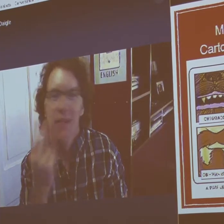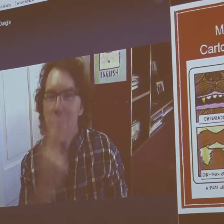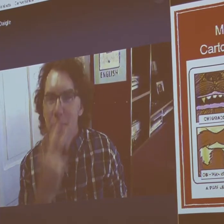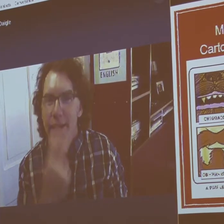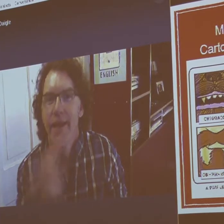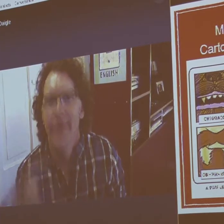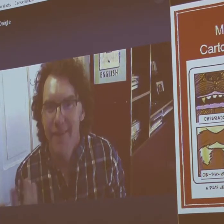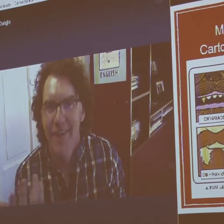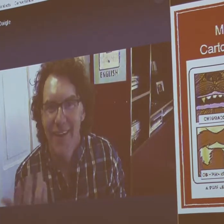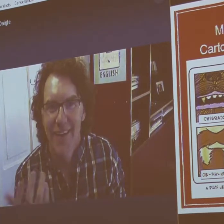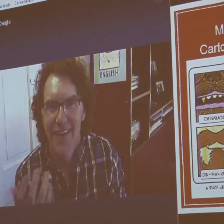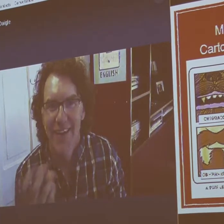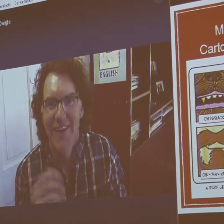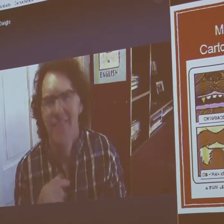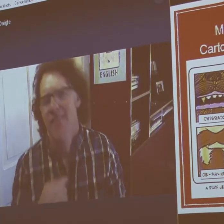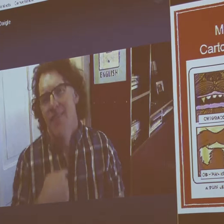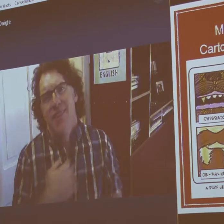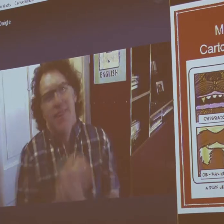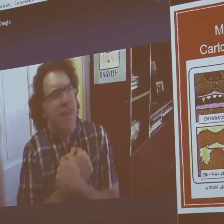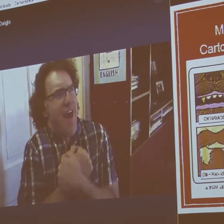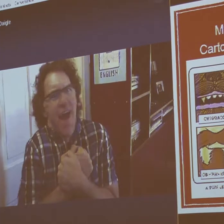nightmare, you know.